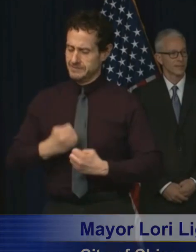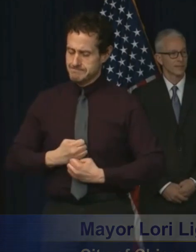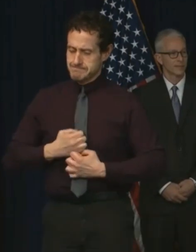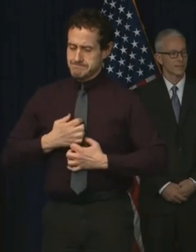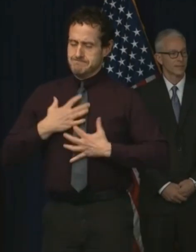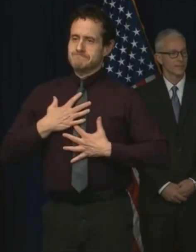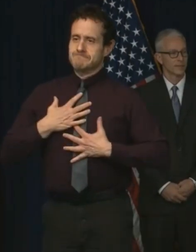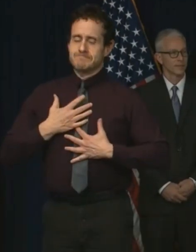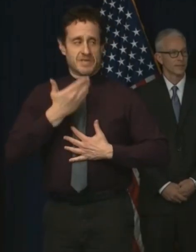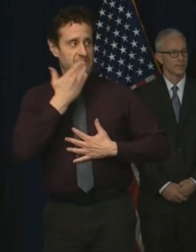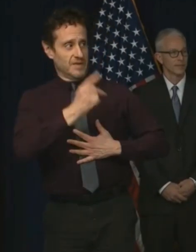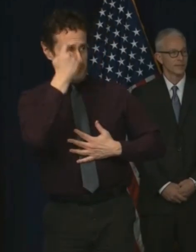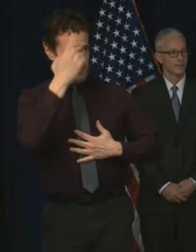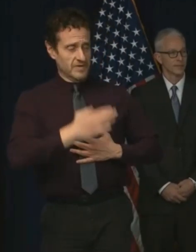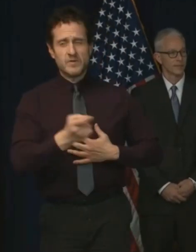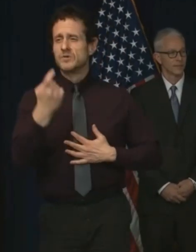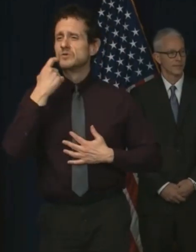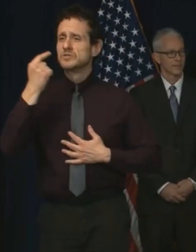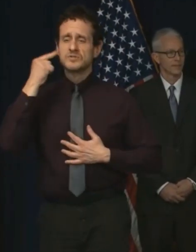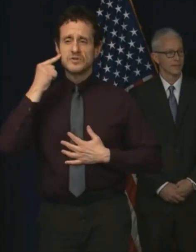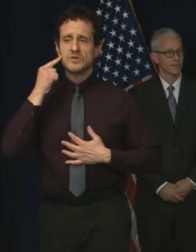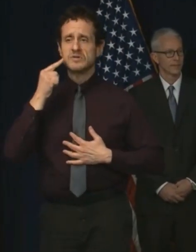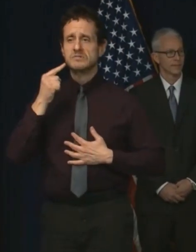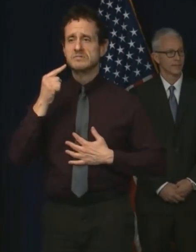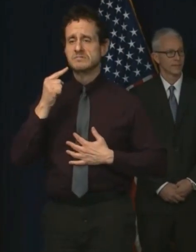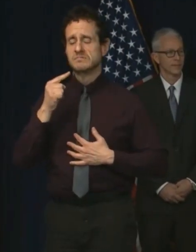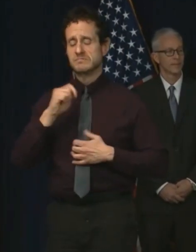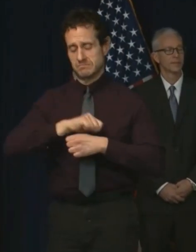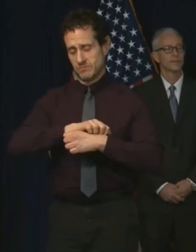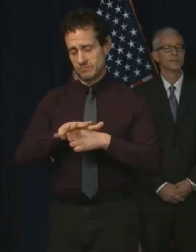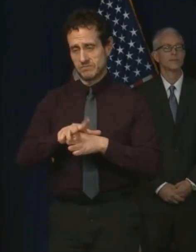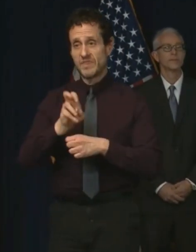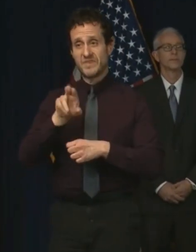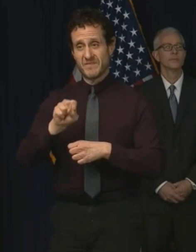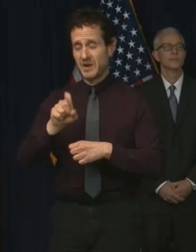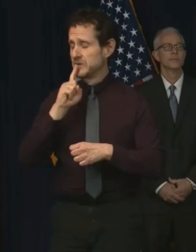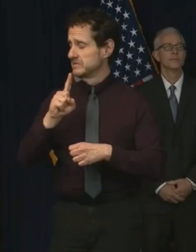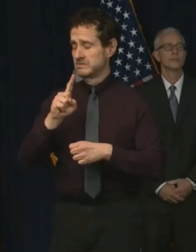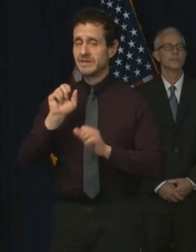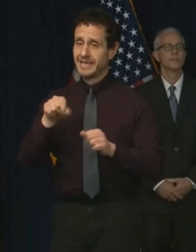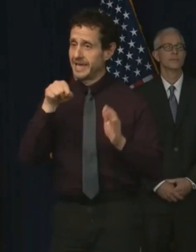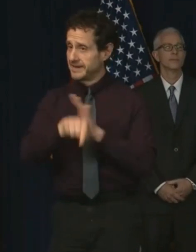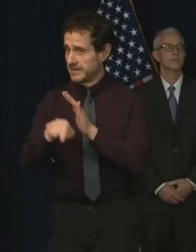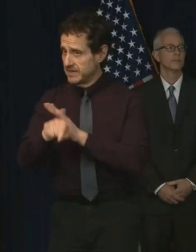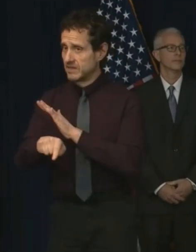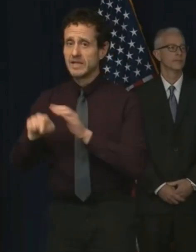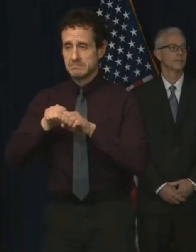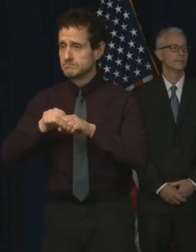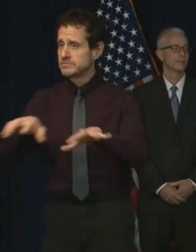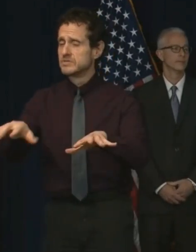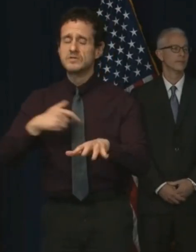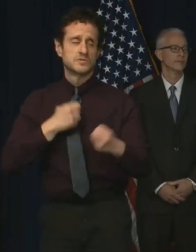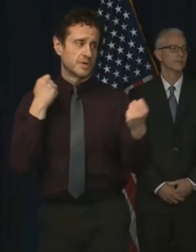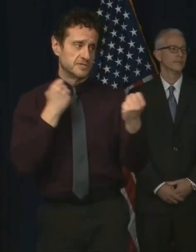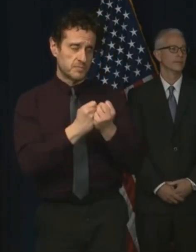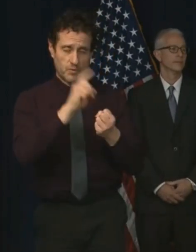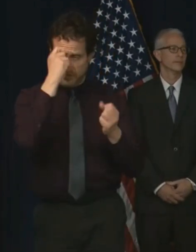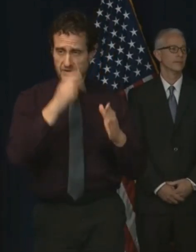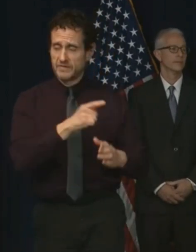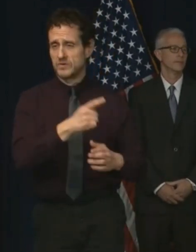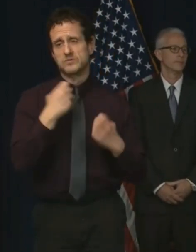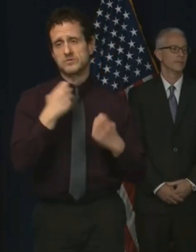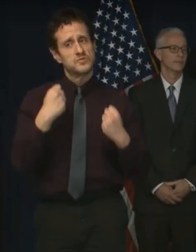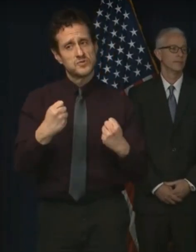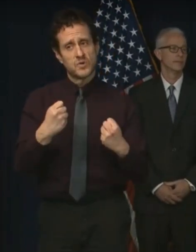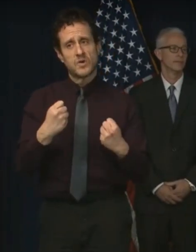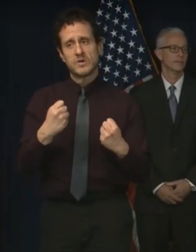As we just heard from the governor, this virus is lethal and growing. That is why I fully support the governor's bold